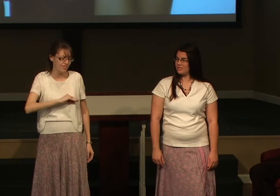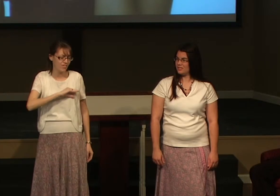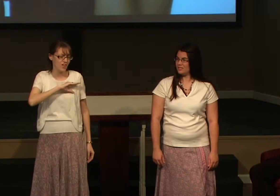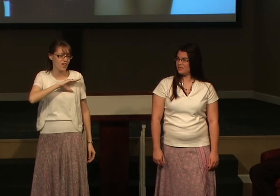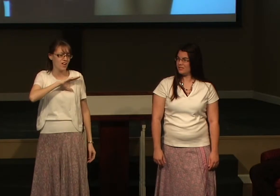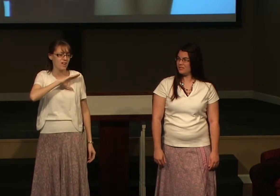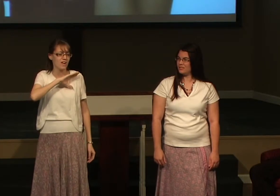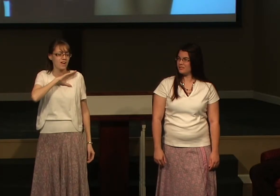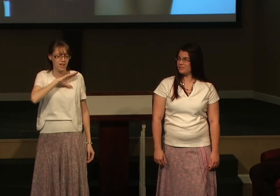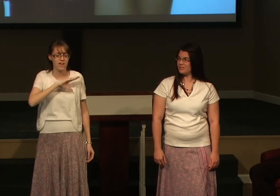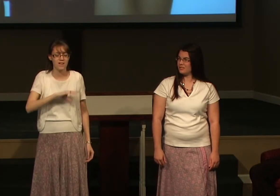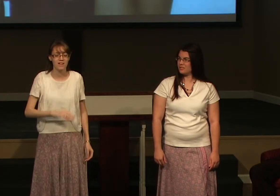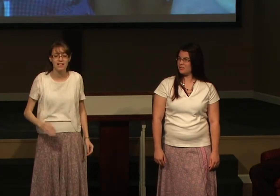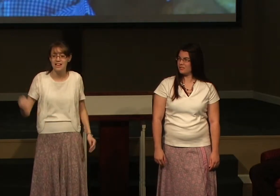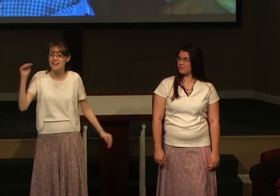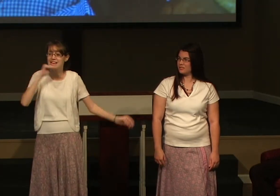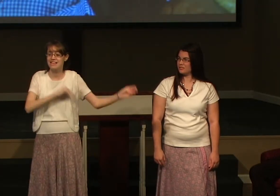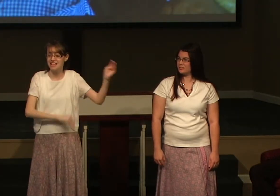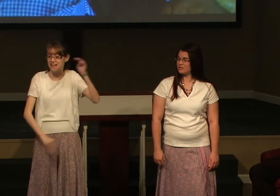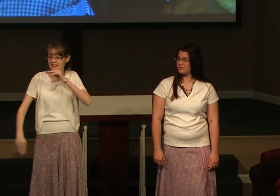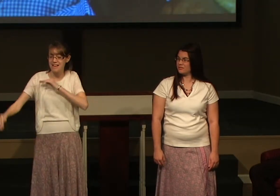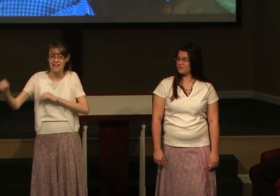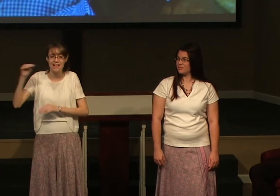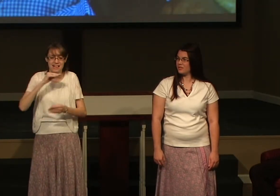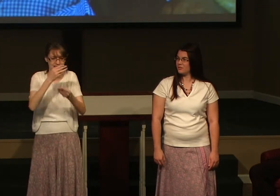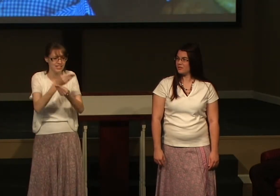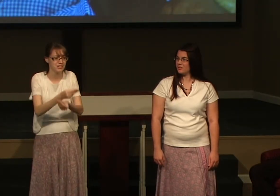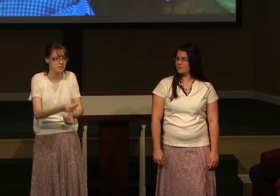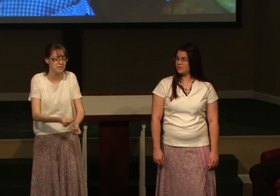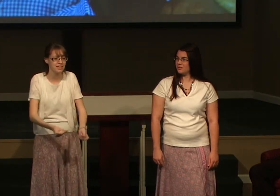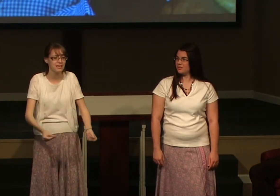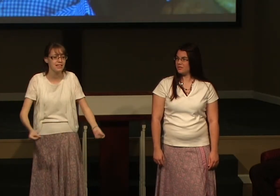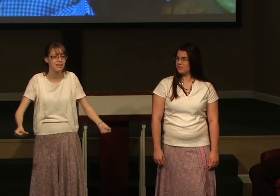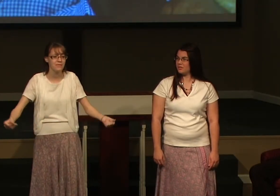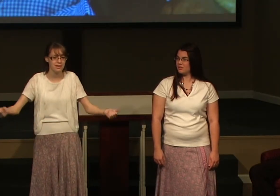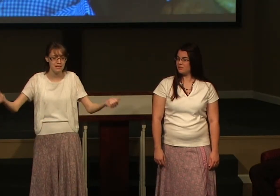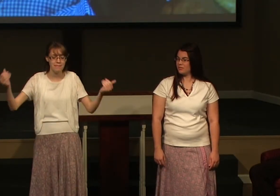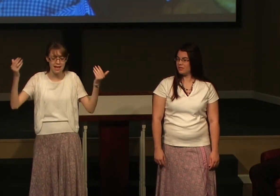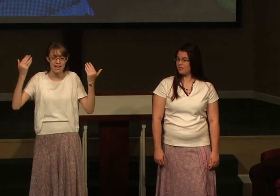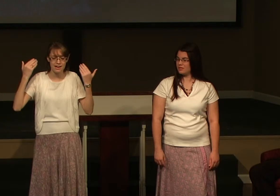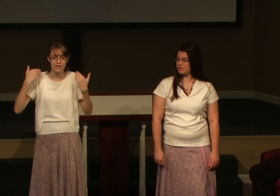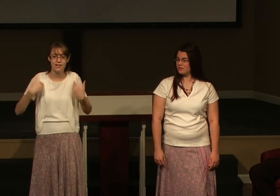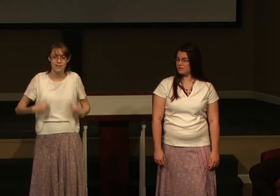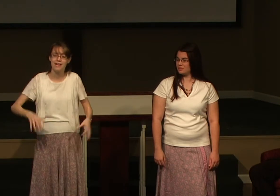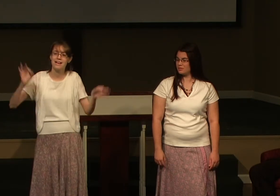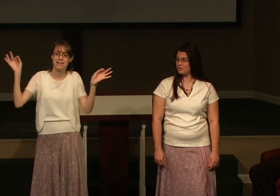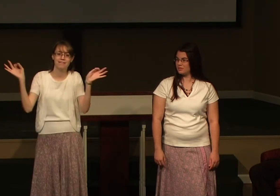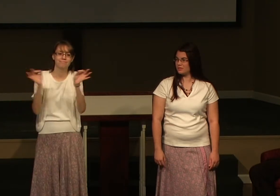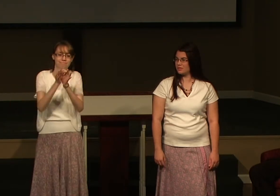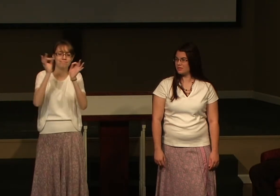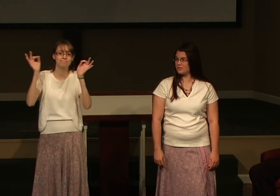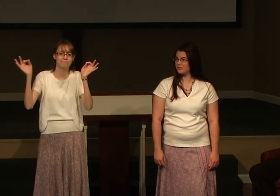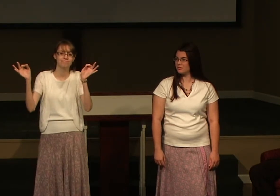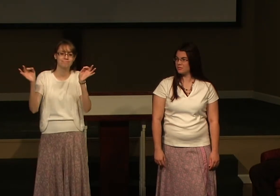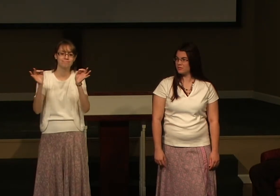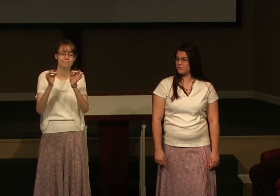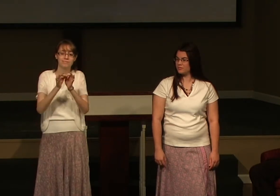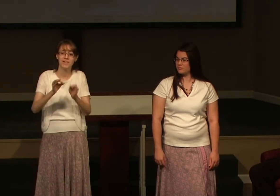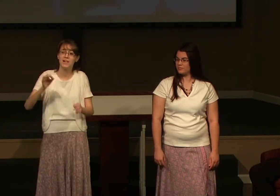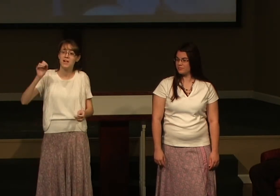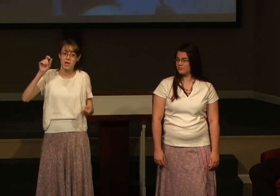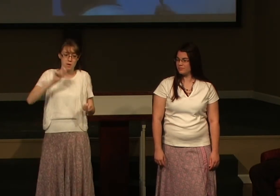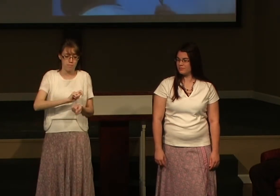all the lies are shattered, and we believe we matter, when you change